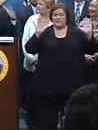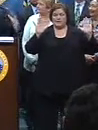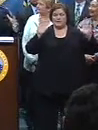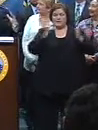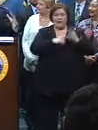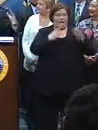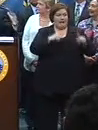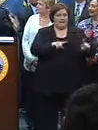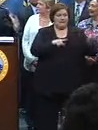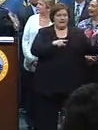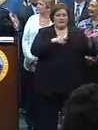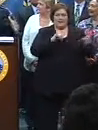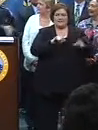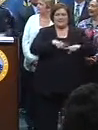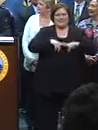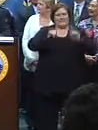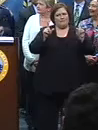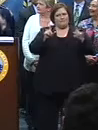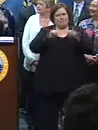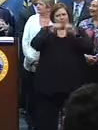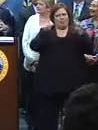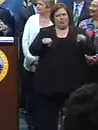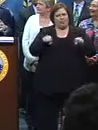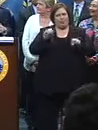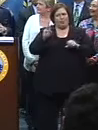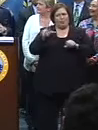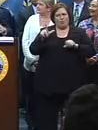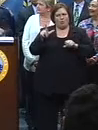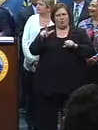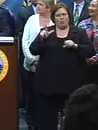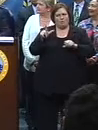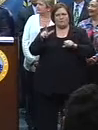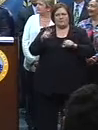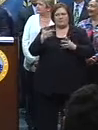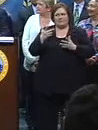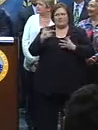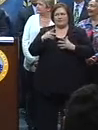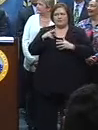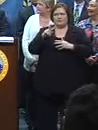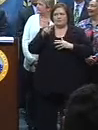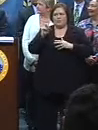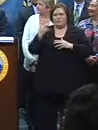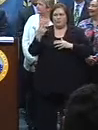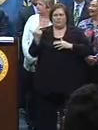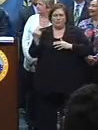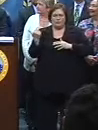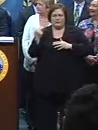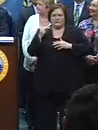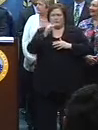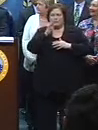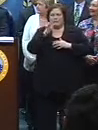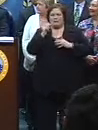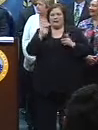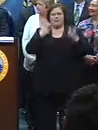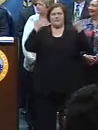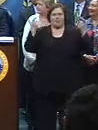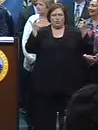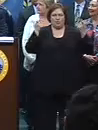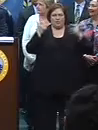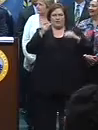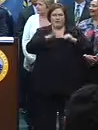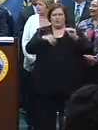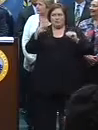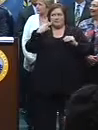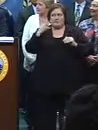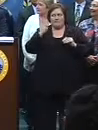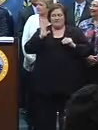a Super Bowl is a different kind of thing. And a Super Bowl in 2013 is going to be a bigger thing than you've